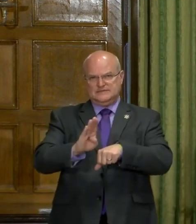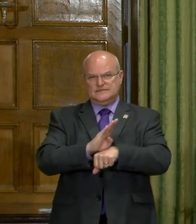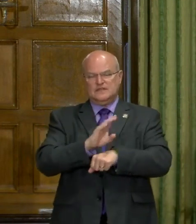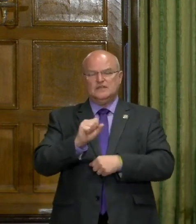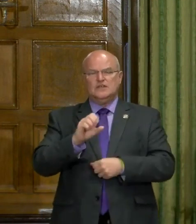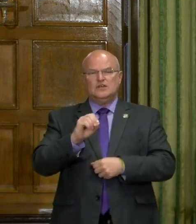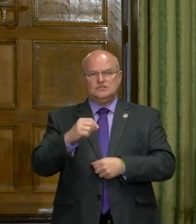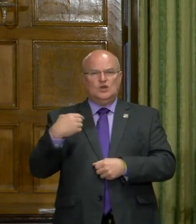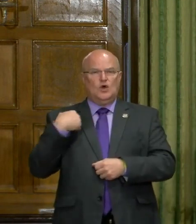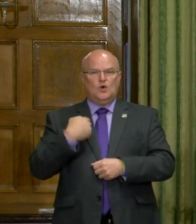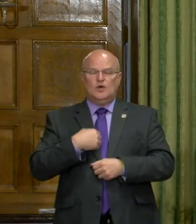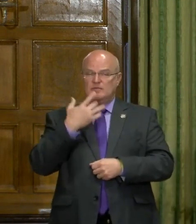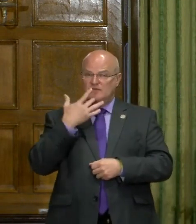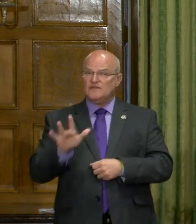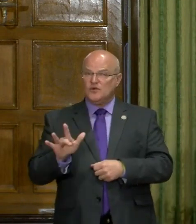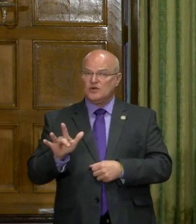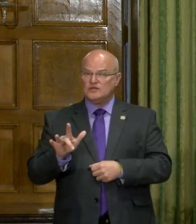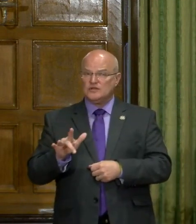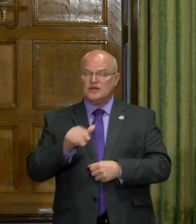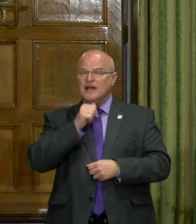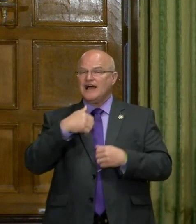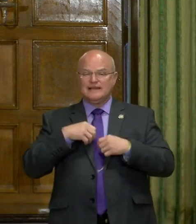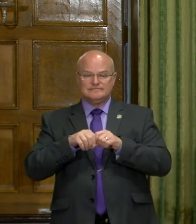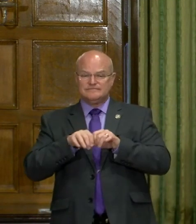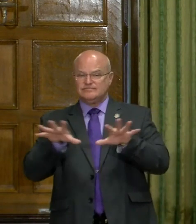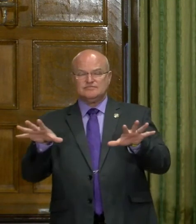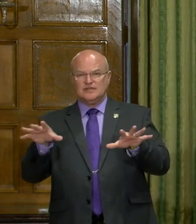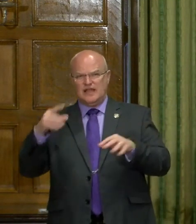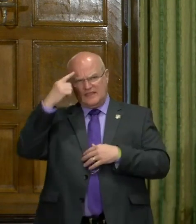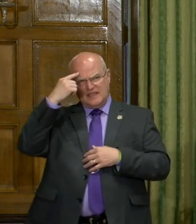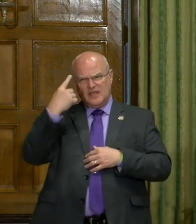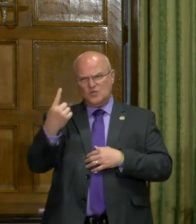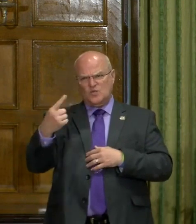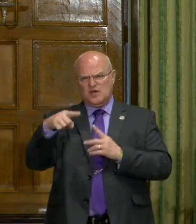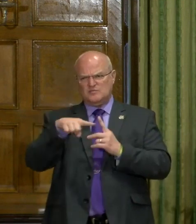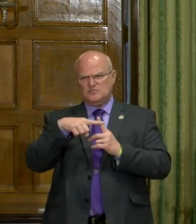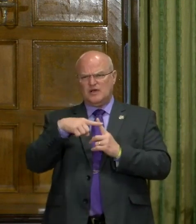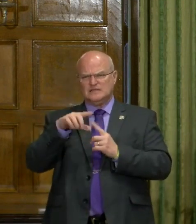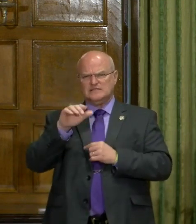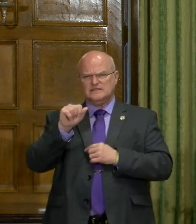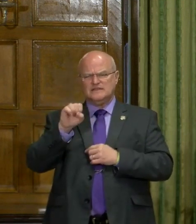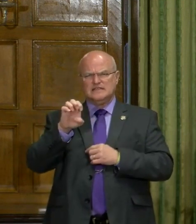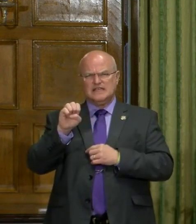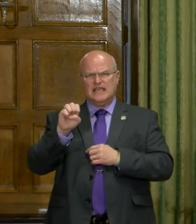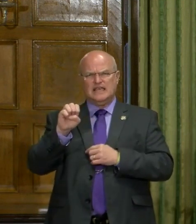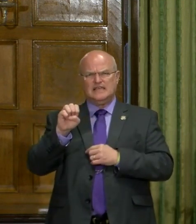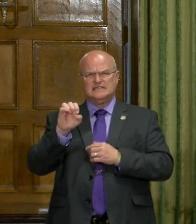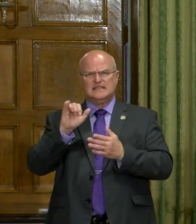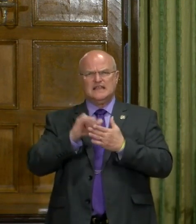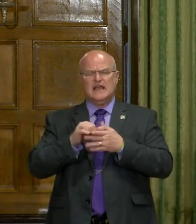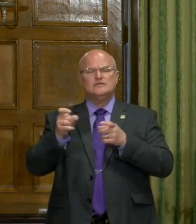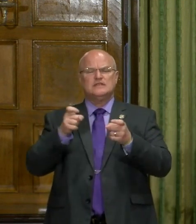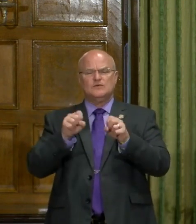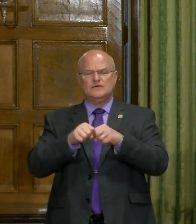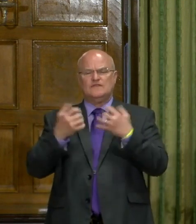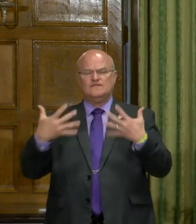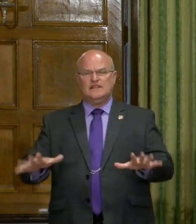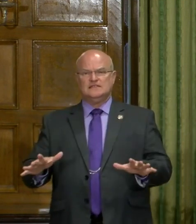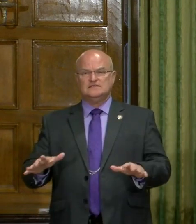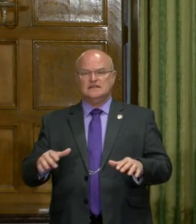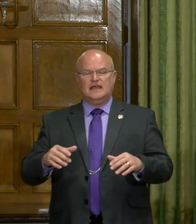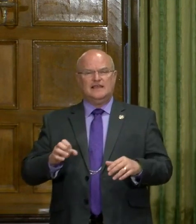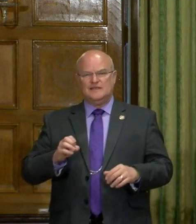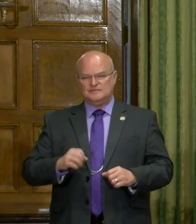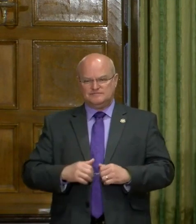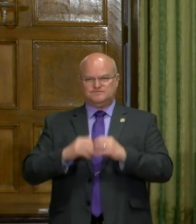And, and so we've been fortunate that we haven't had an outbreak. I think we had one positive case, uh, that was dealt with and they're back